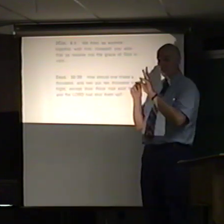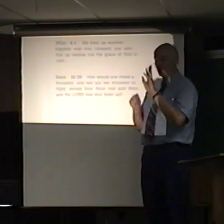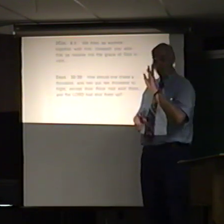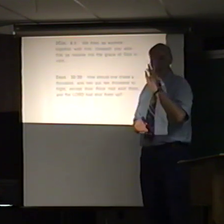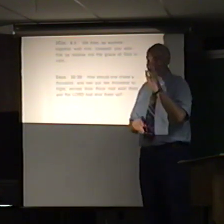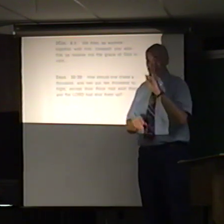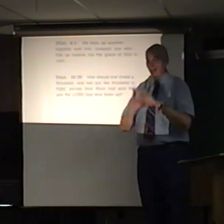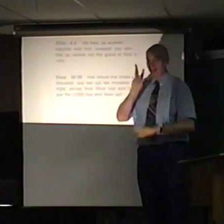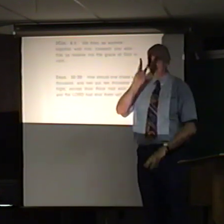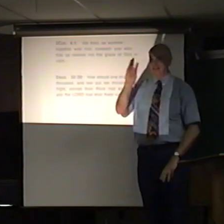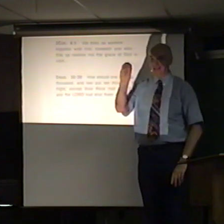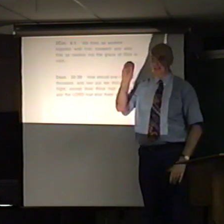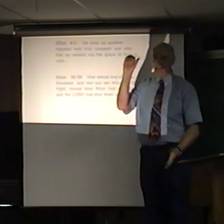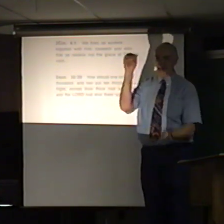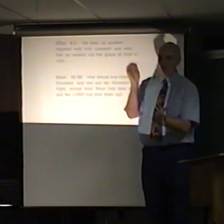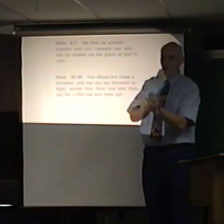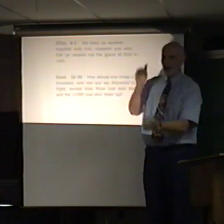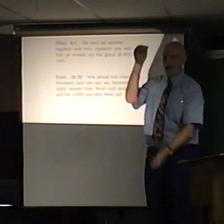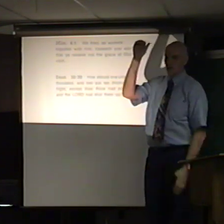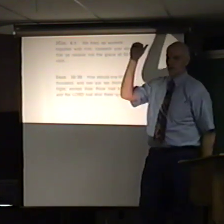Thirty, fifteen thousand.